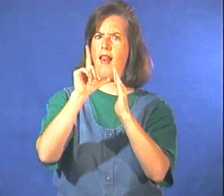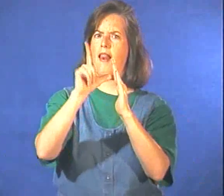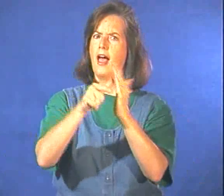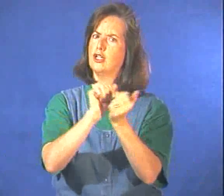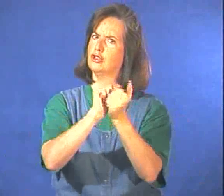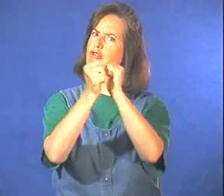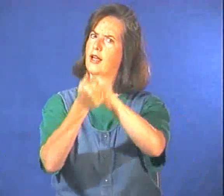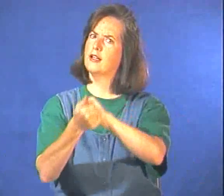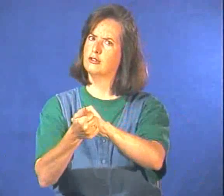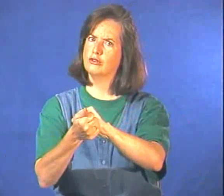amphibians.